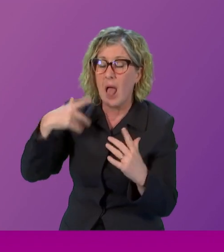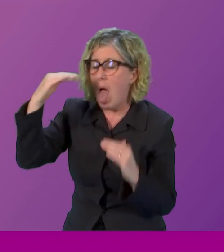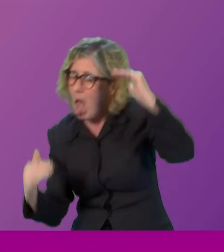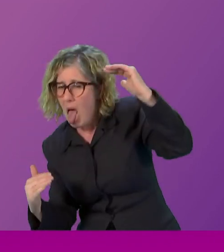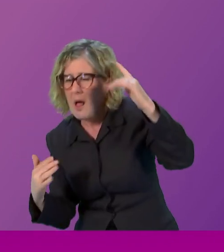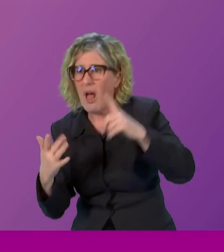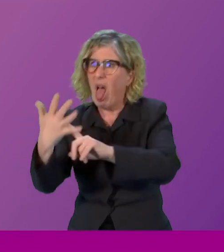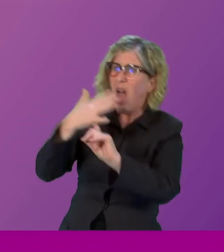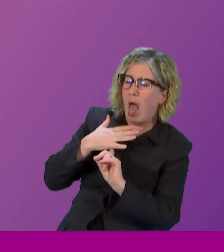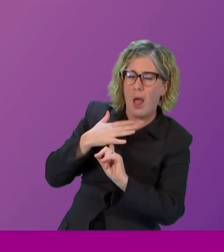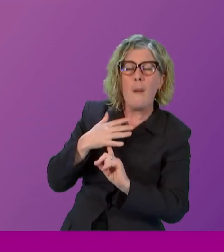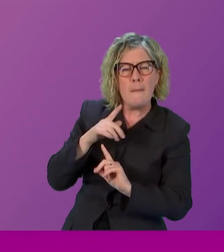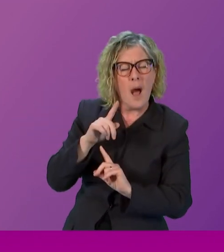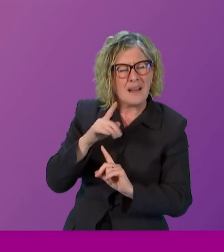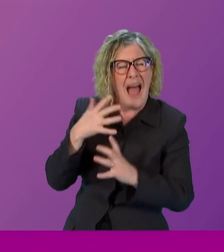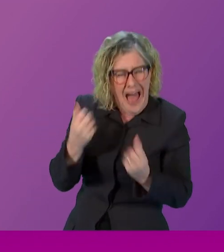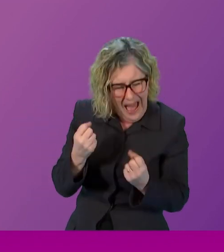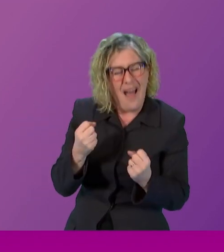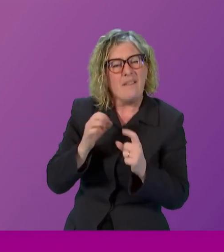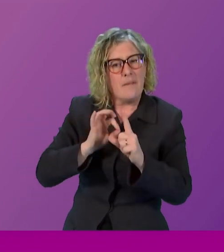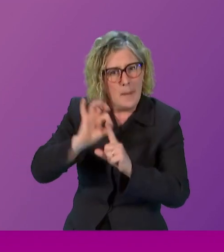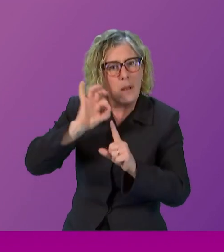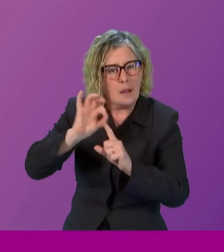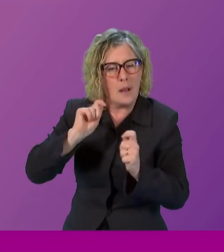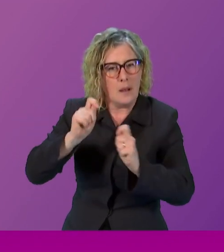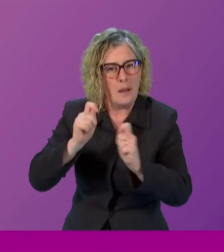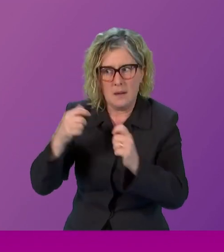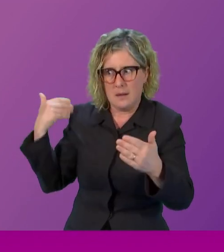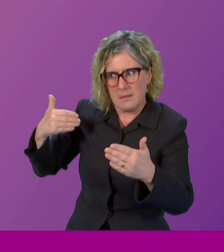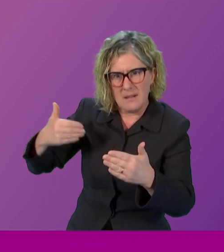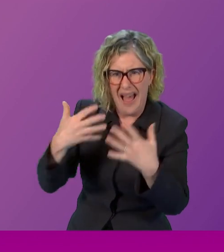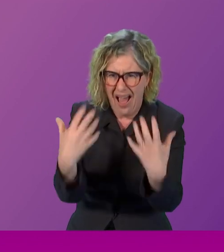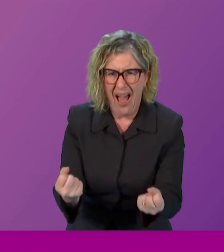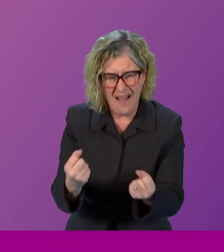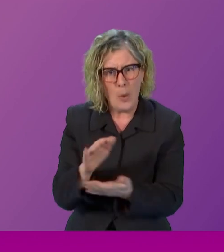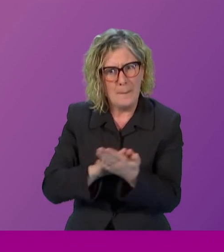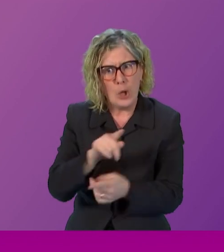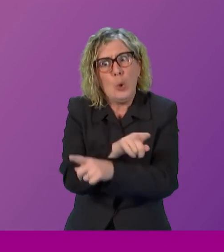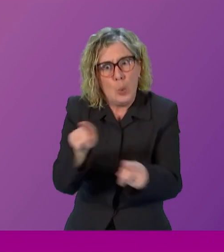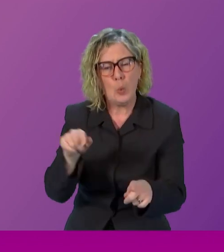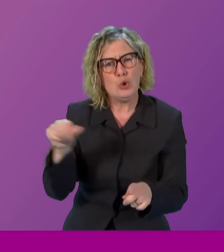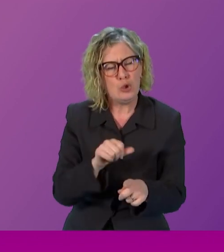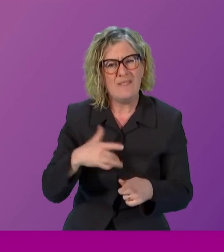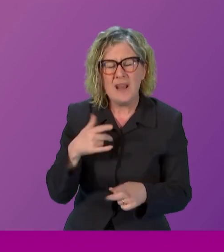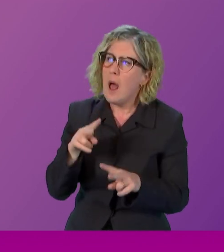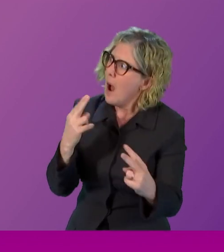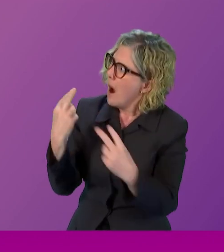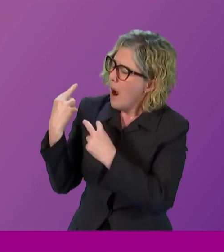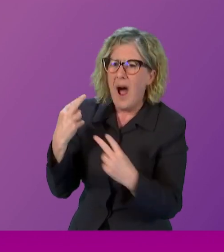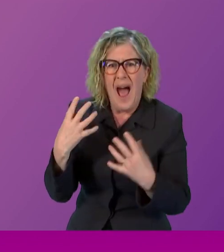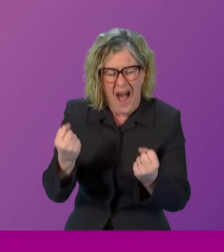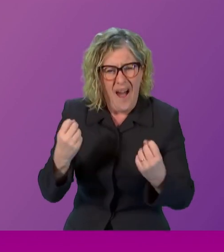progress has been made and that must inspire all of us to believe that more progress can be made